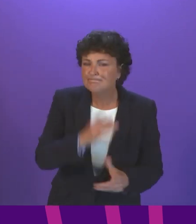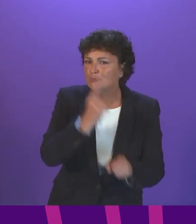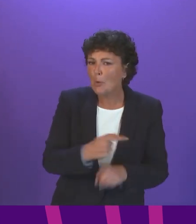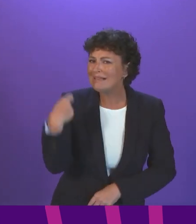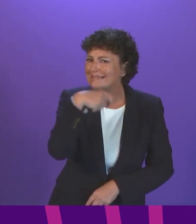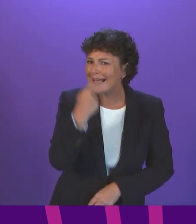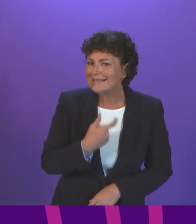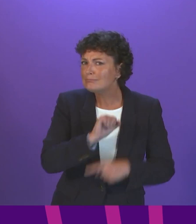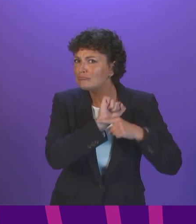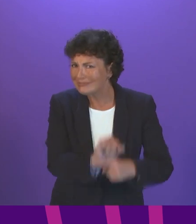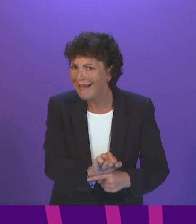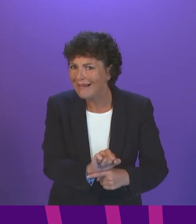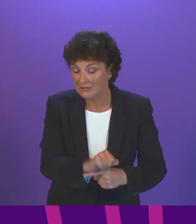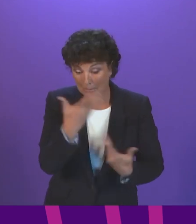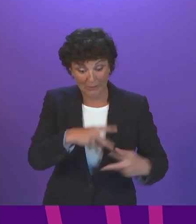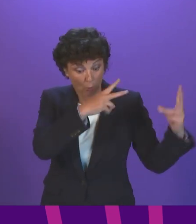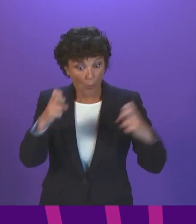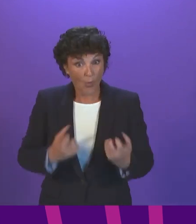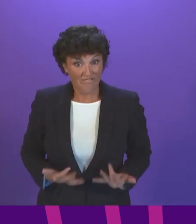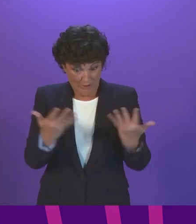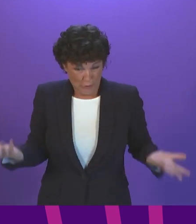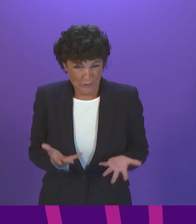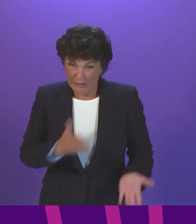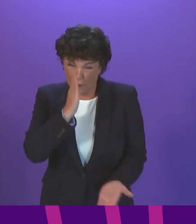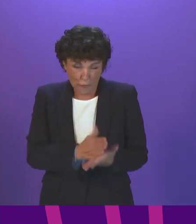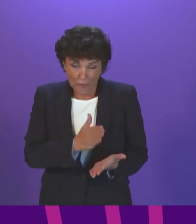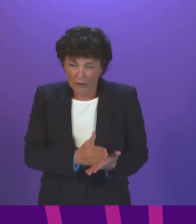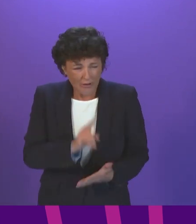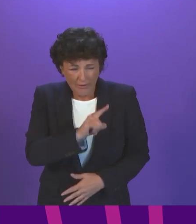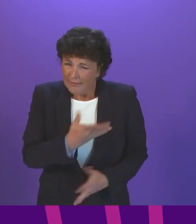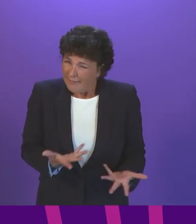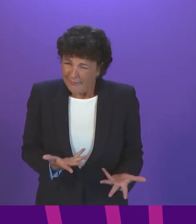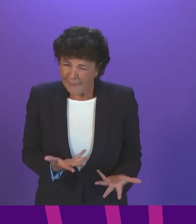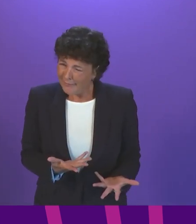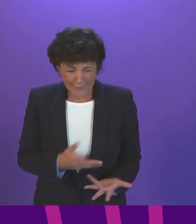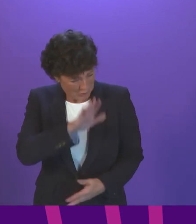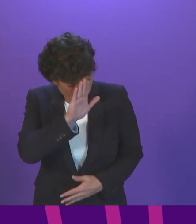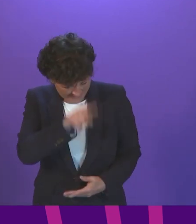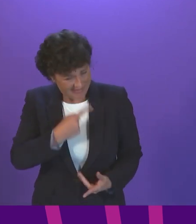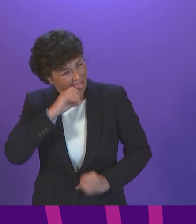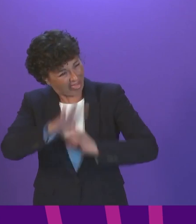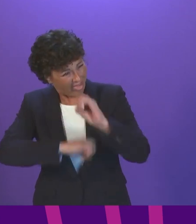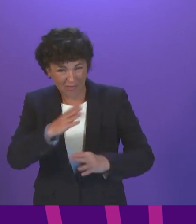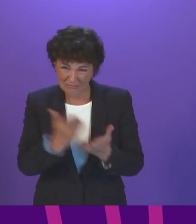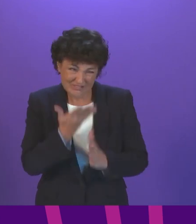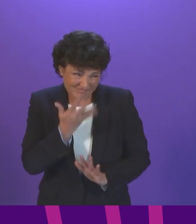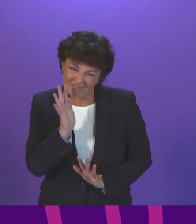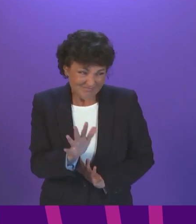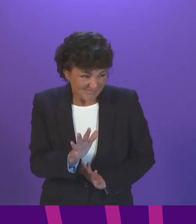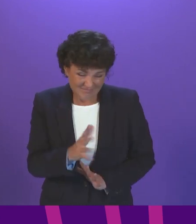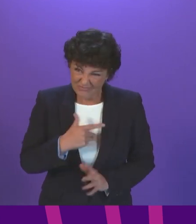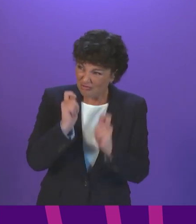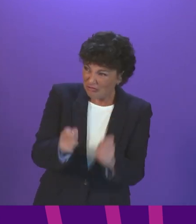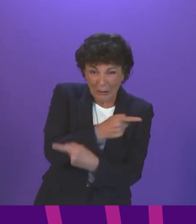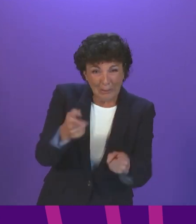quoted figures today, as was done by others last week, that frankly do a real disservice to those working in Test and Protect. The publication that